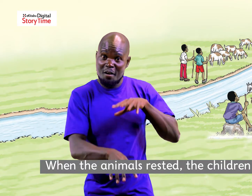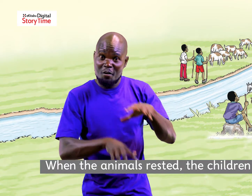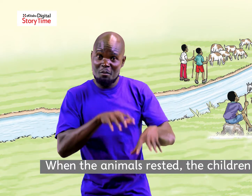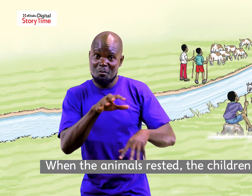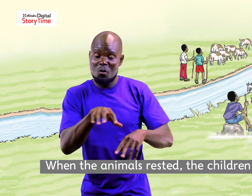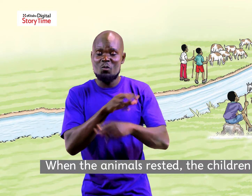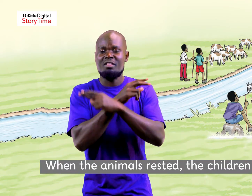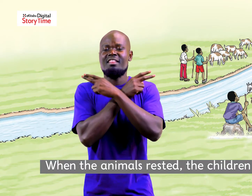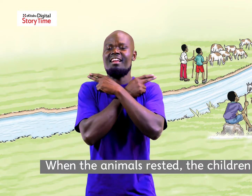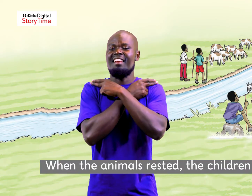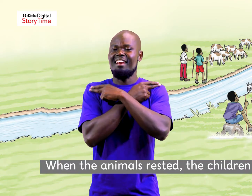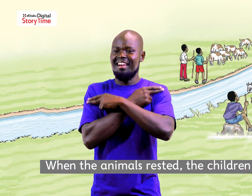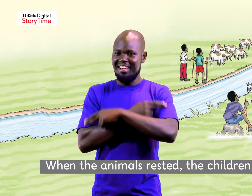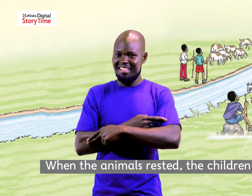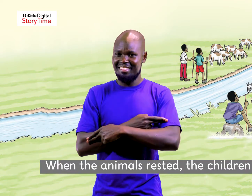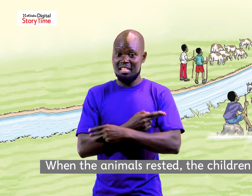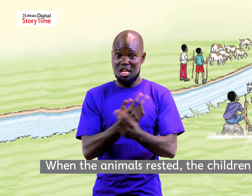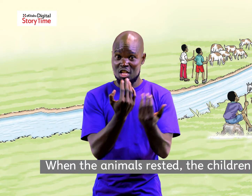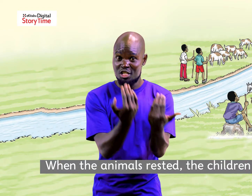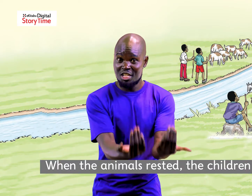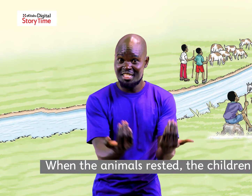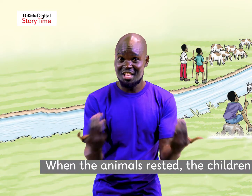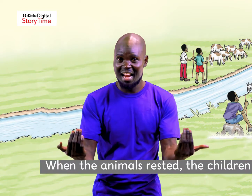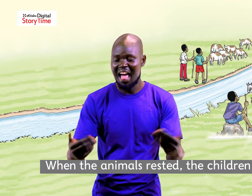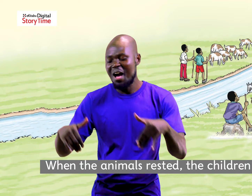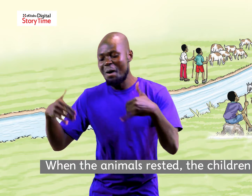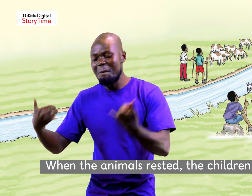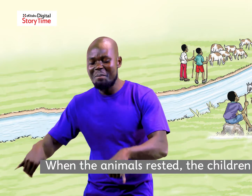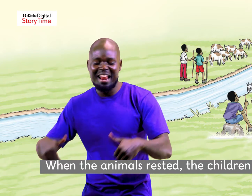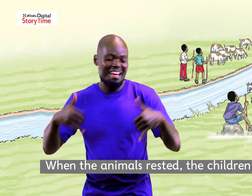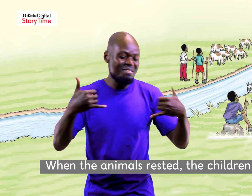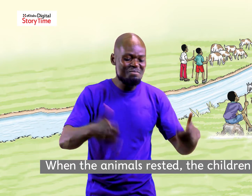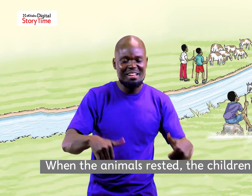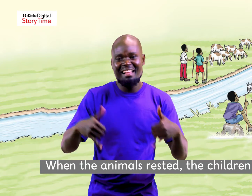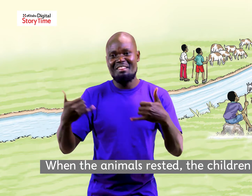when the animals rested the children played